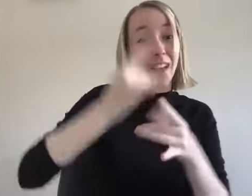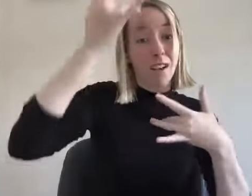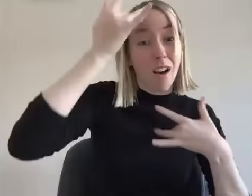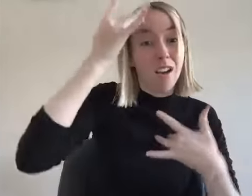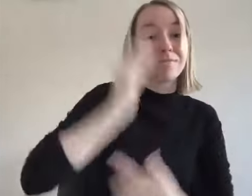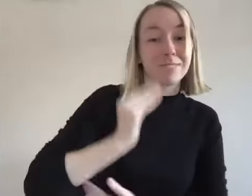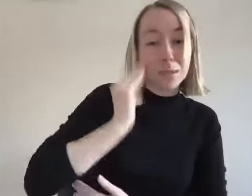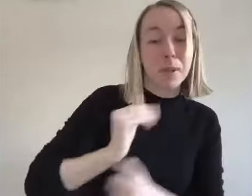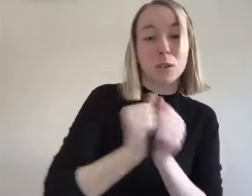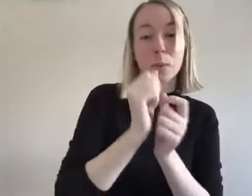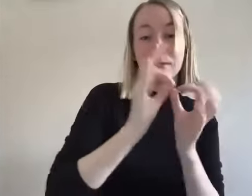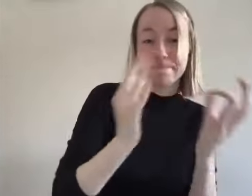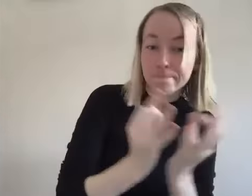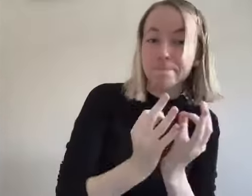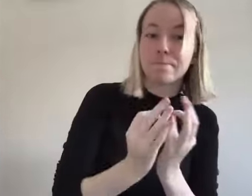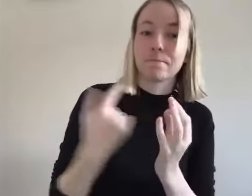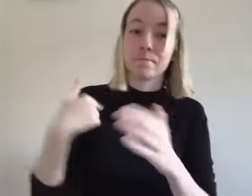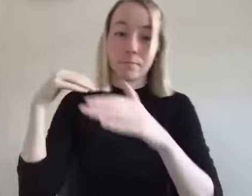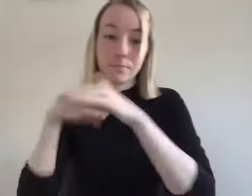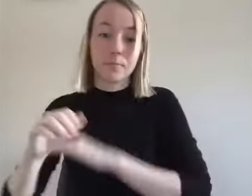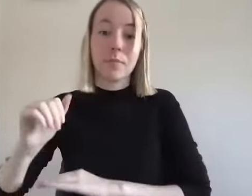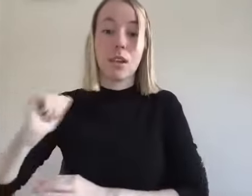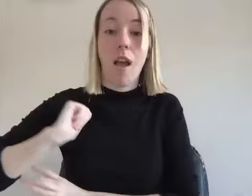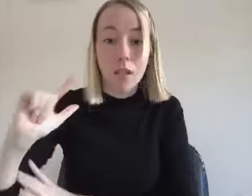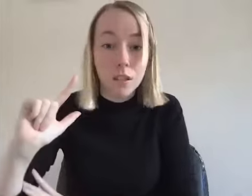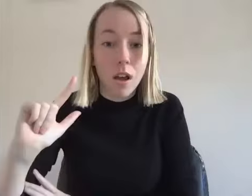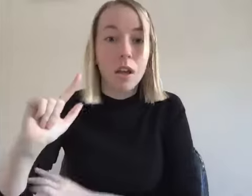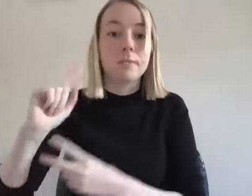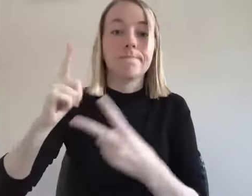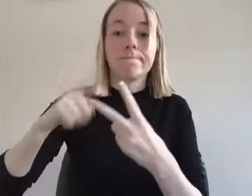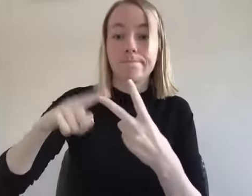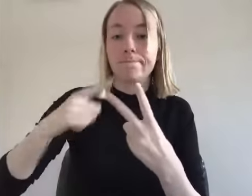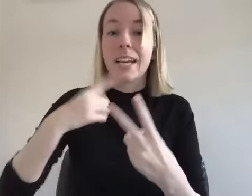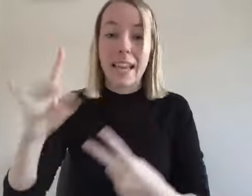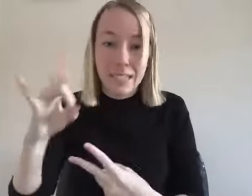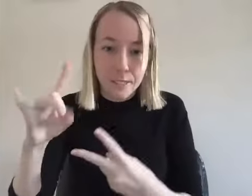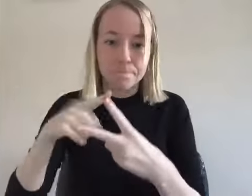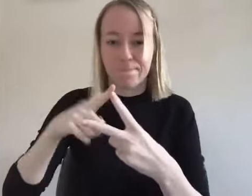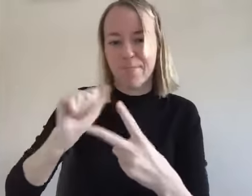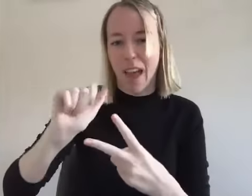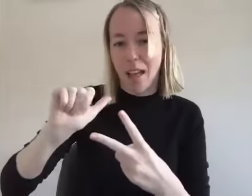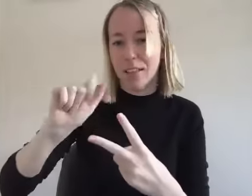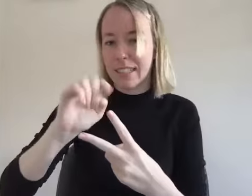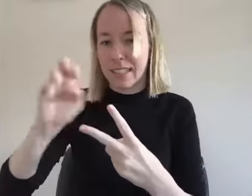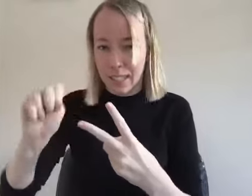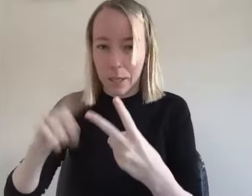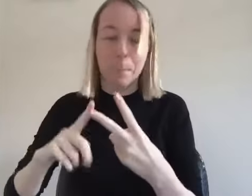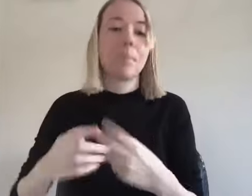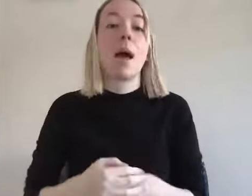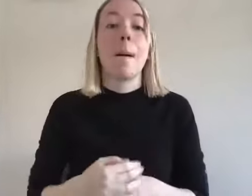alcoholism um i came into alan on you know after alateen uh 18 years old uh my mom my